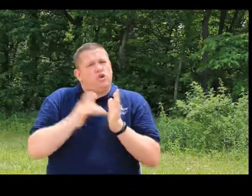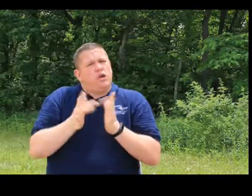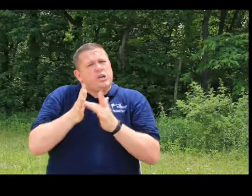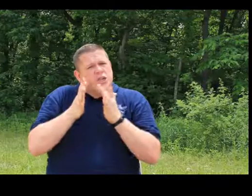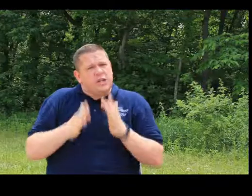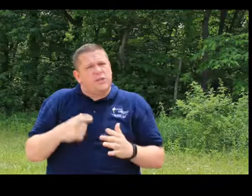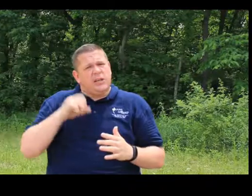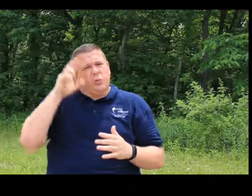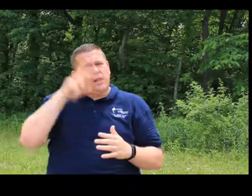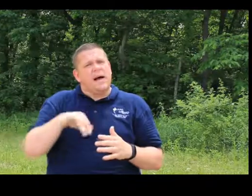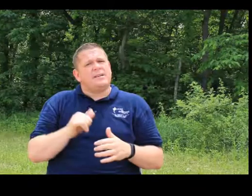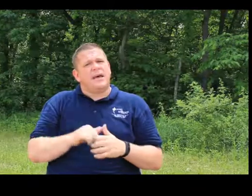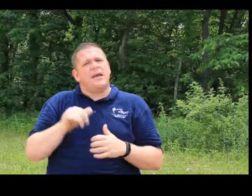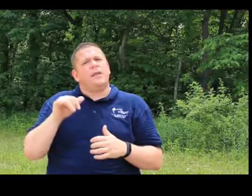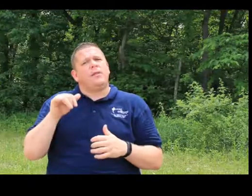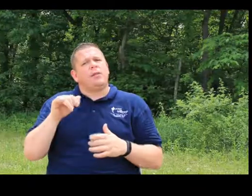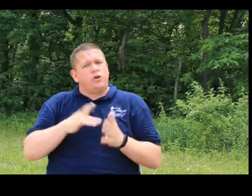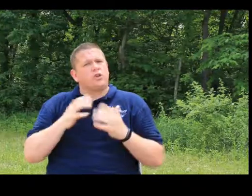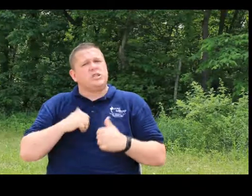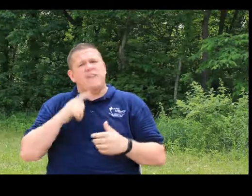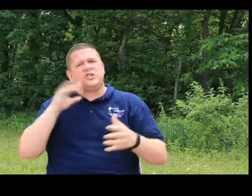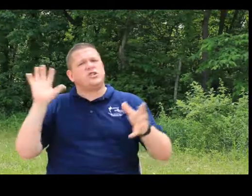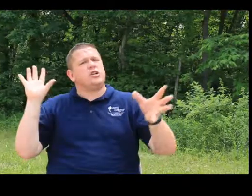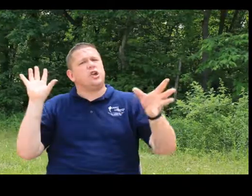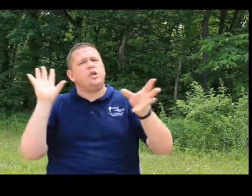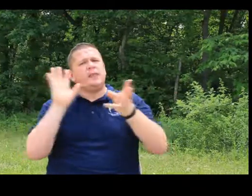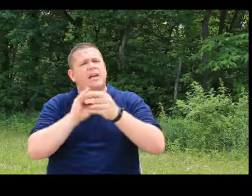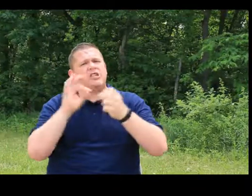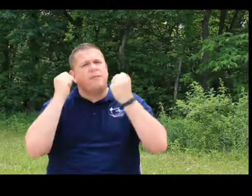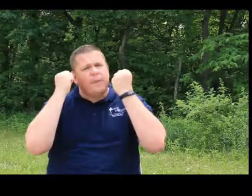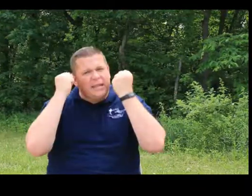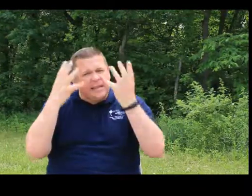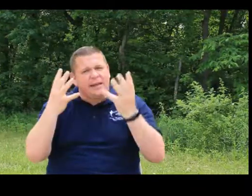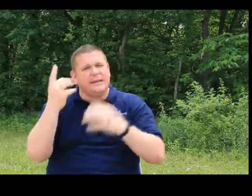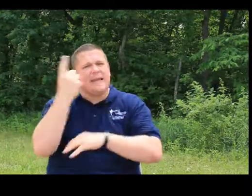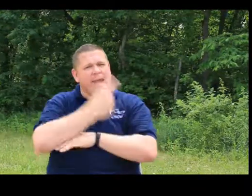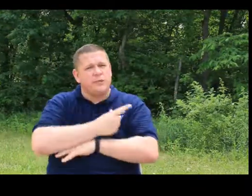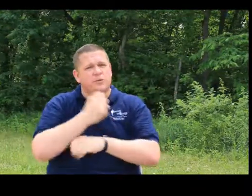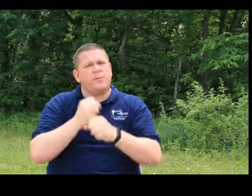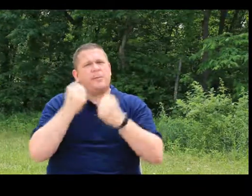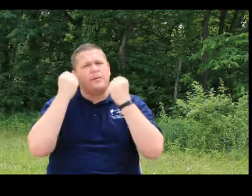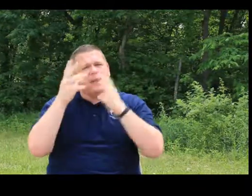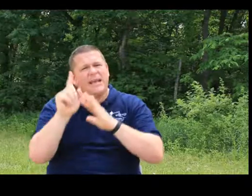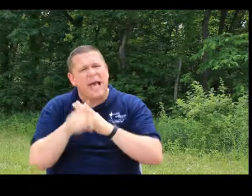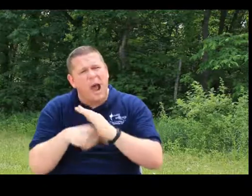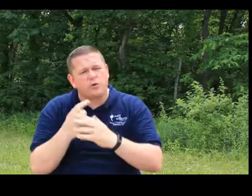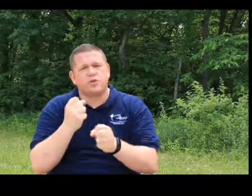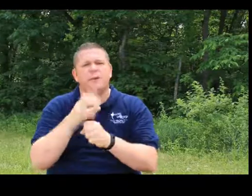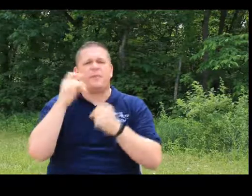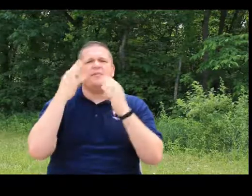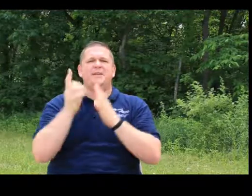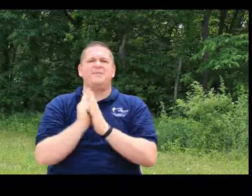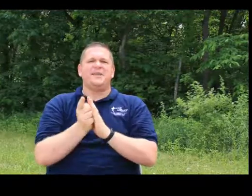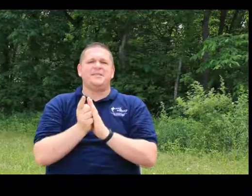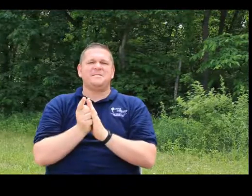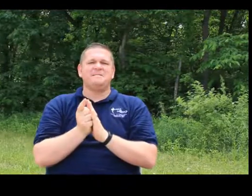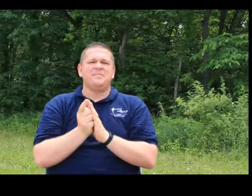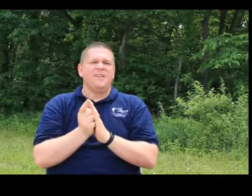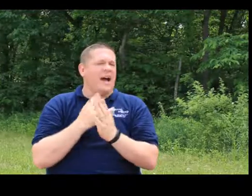Christians, we need to realize that the Christian life is just an accumulation of many days, are made up of many hours, which are made up of many minutes. I